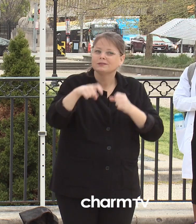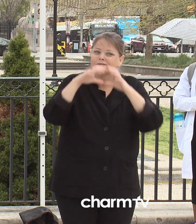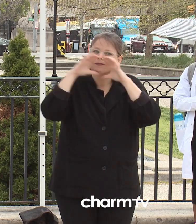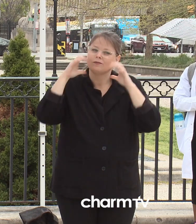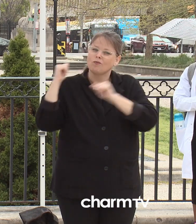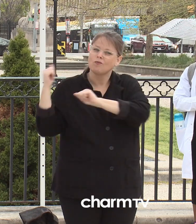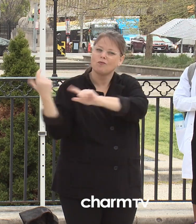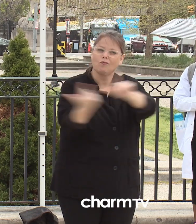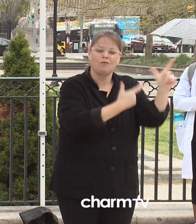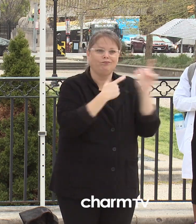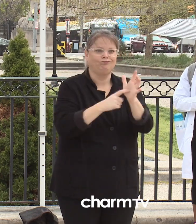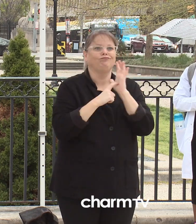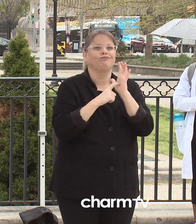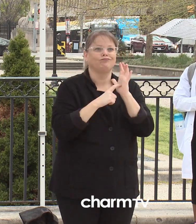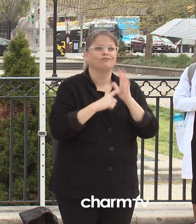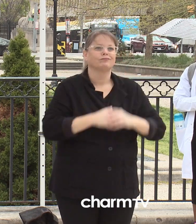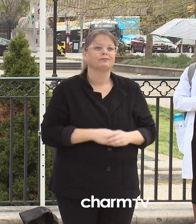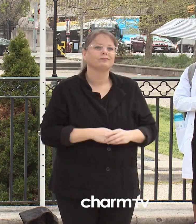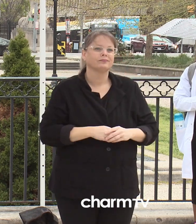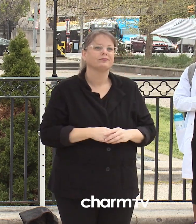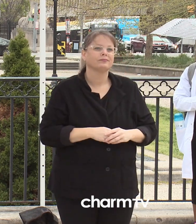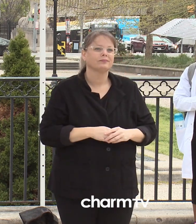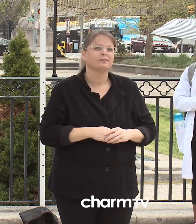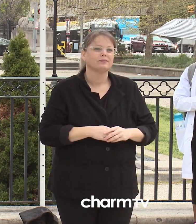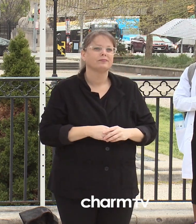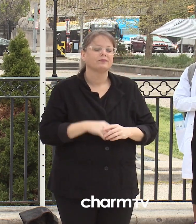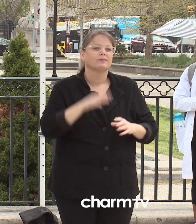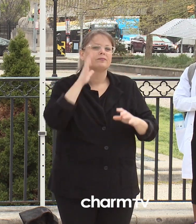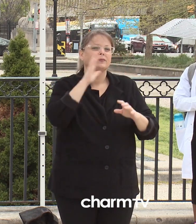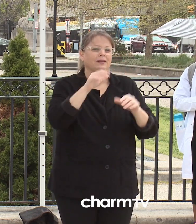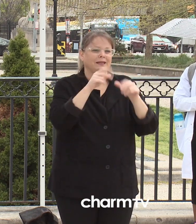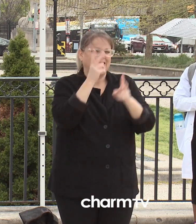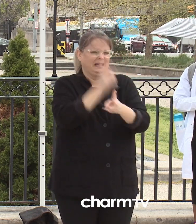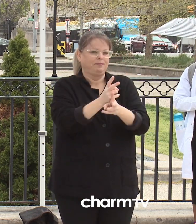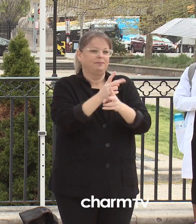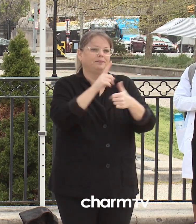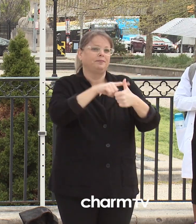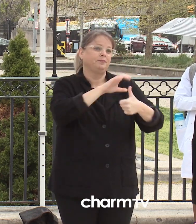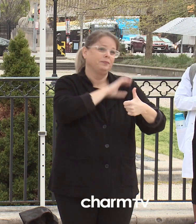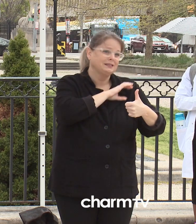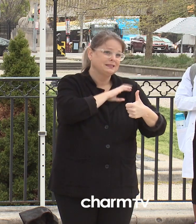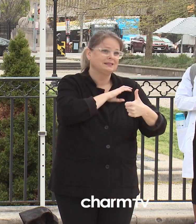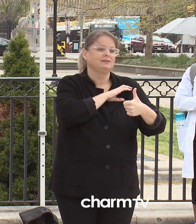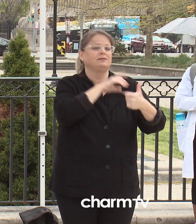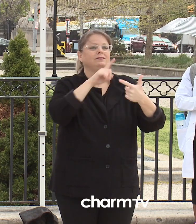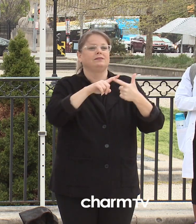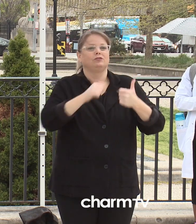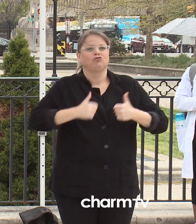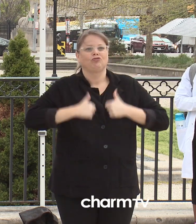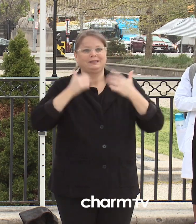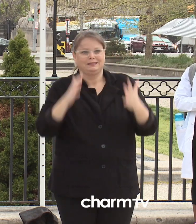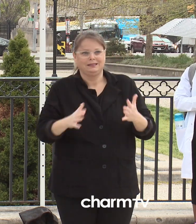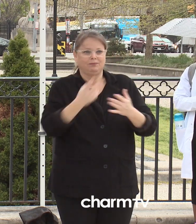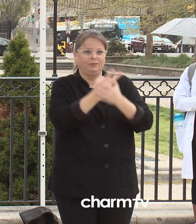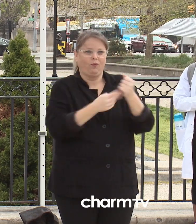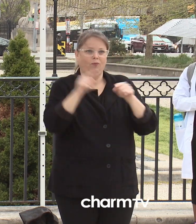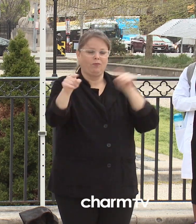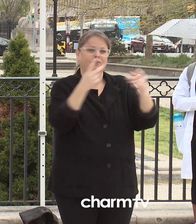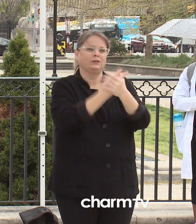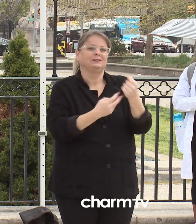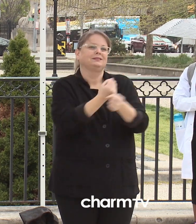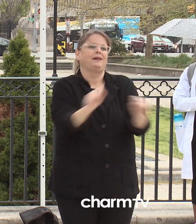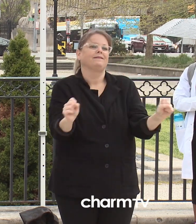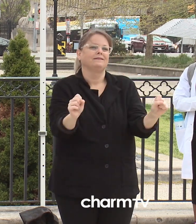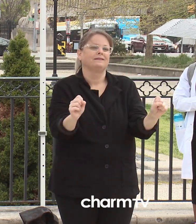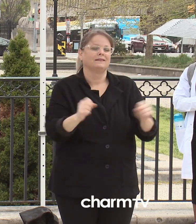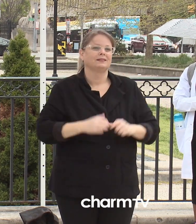our members and our citizens protected. We announced yesterday that the Southwest District has reopened after the building and all of